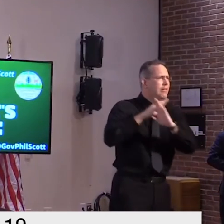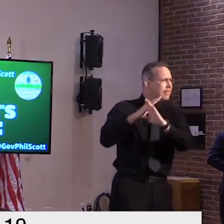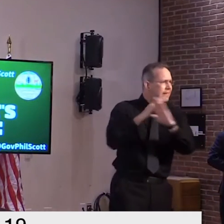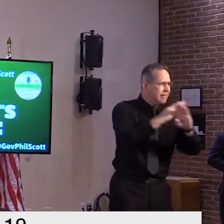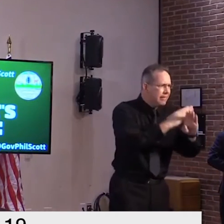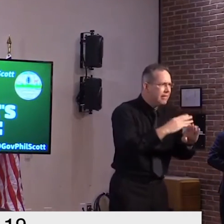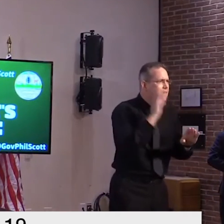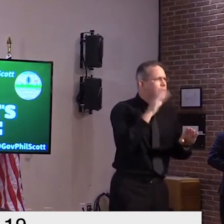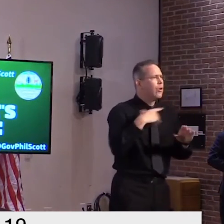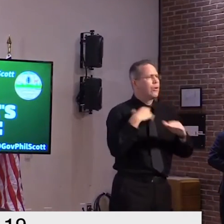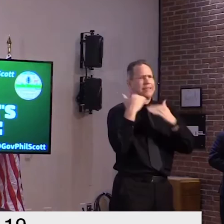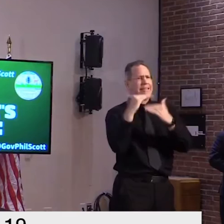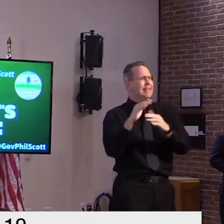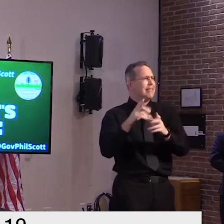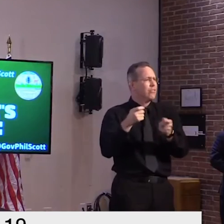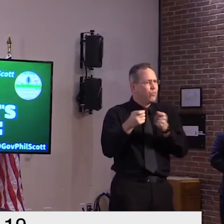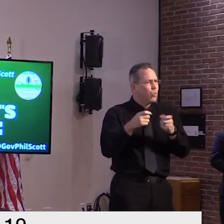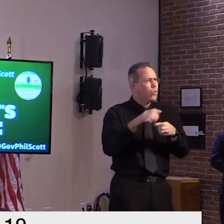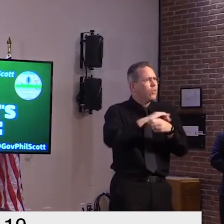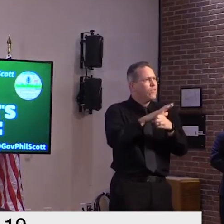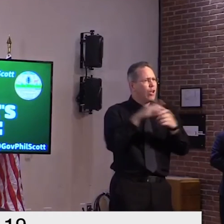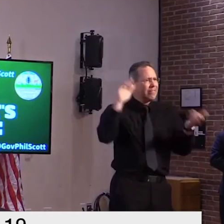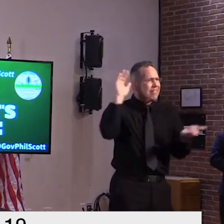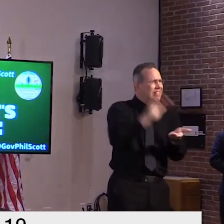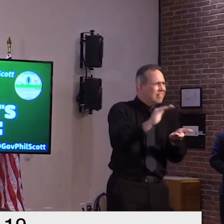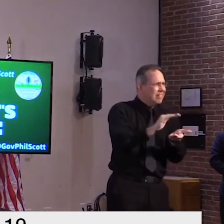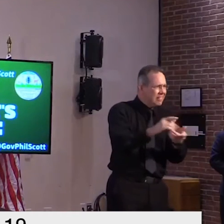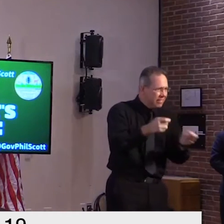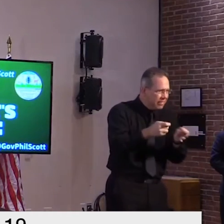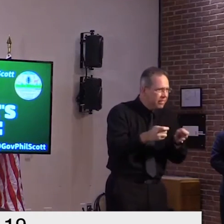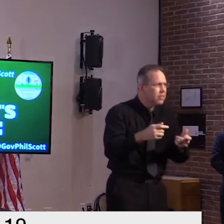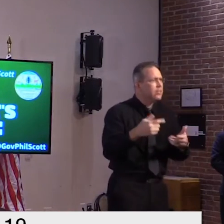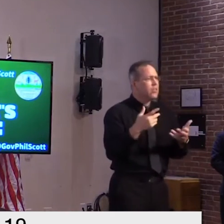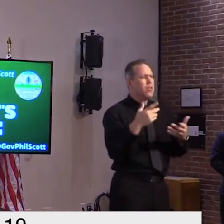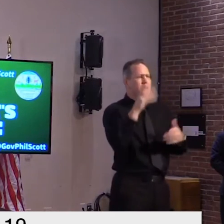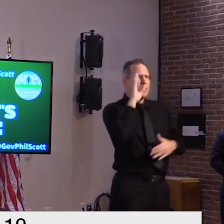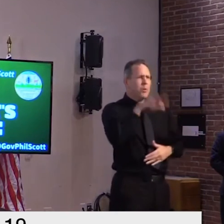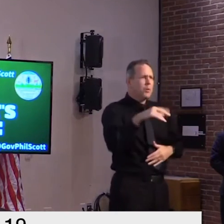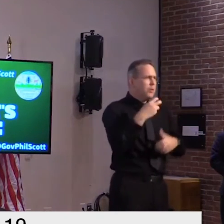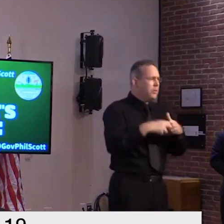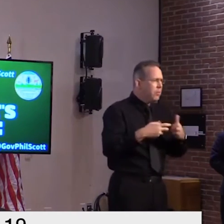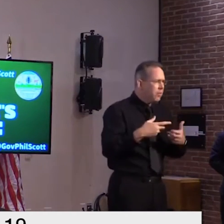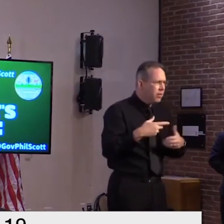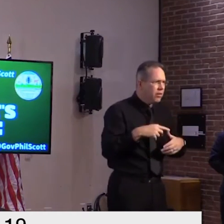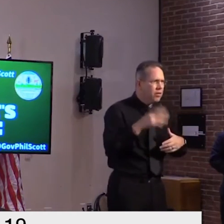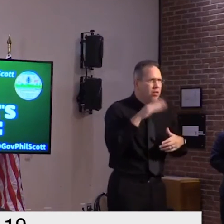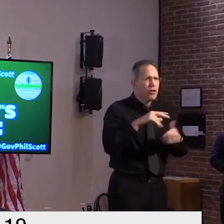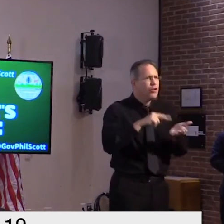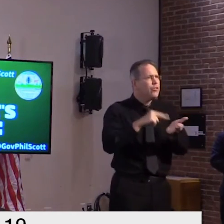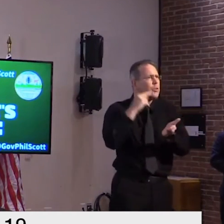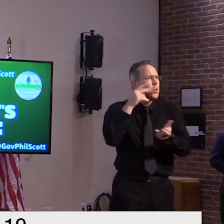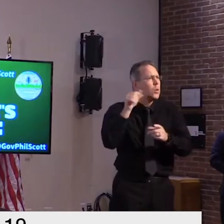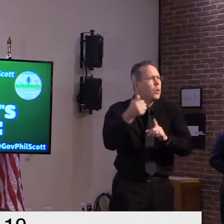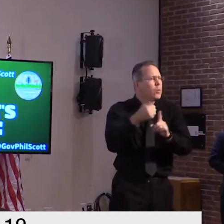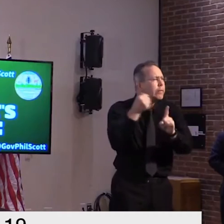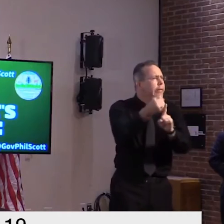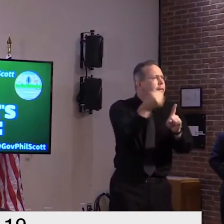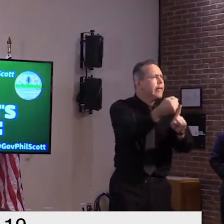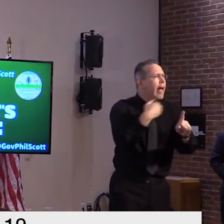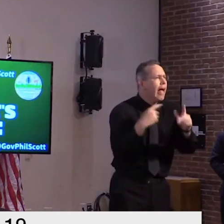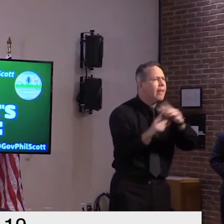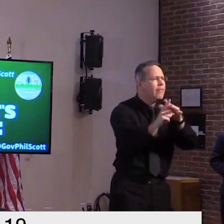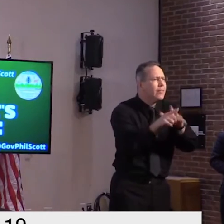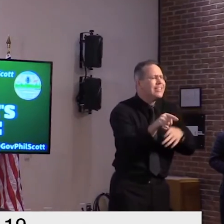in a few cases we saw how devastating this could be so while we know these steps were